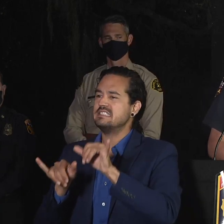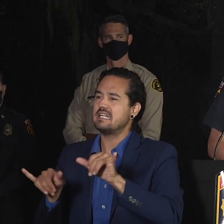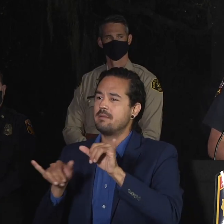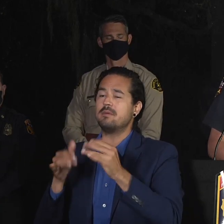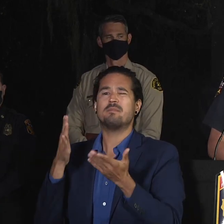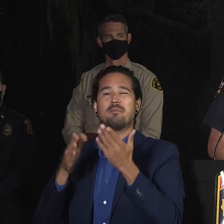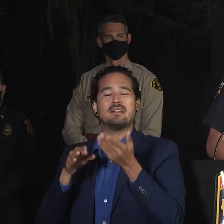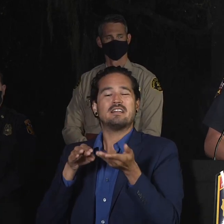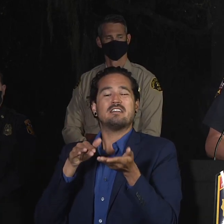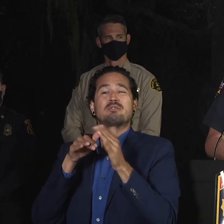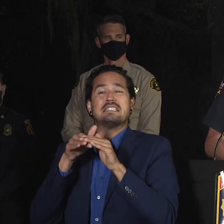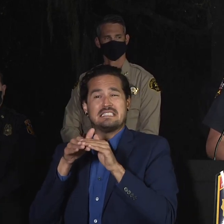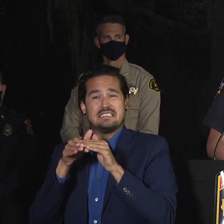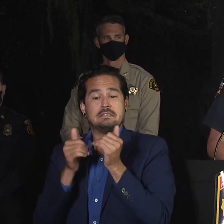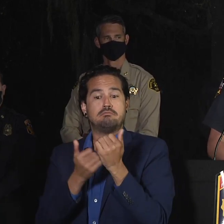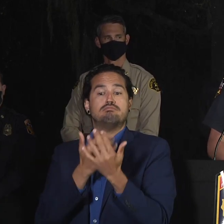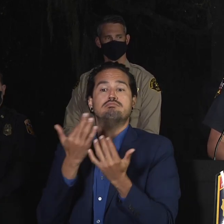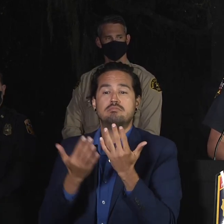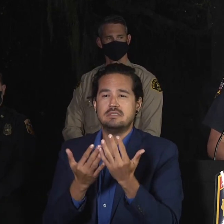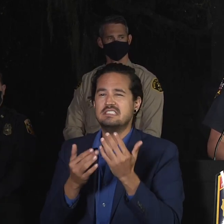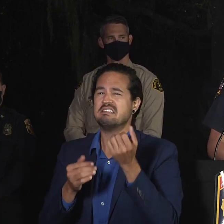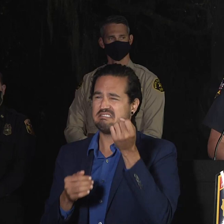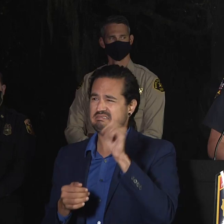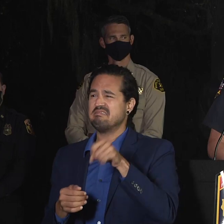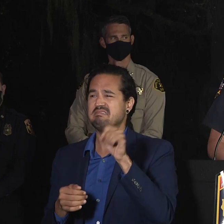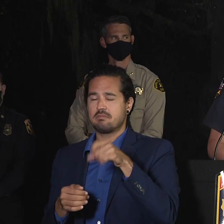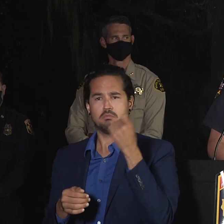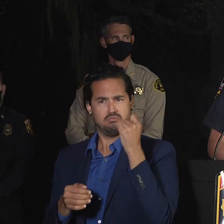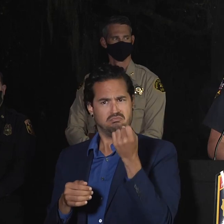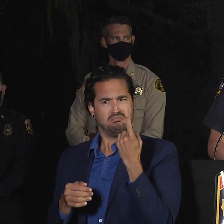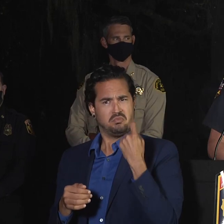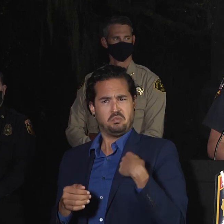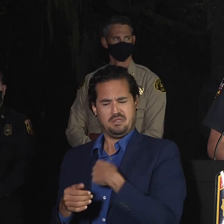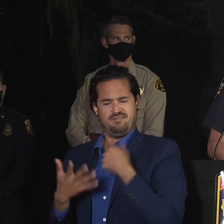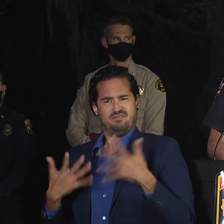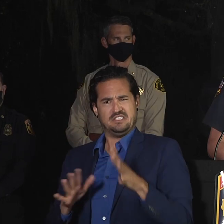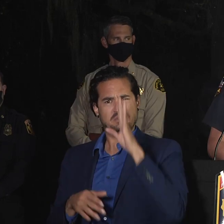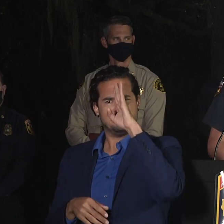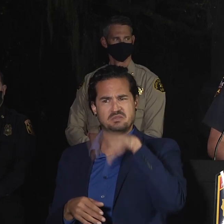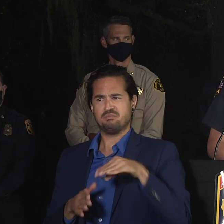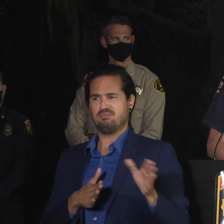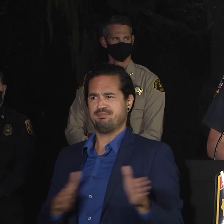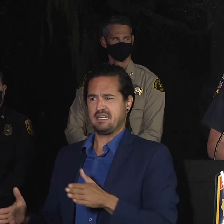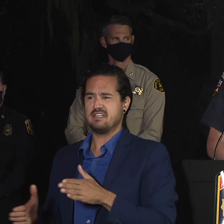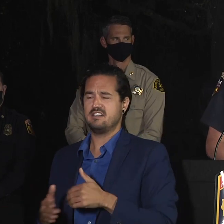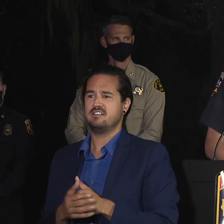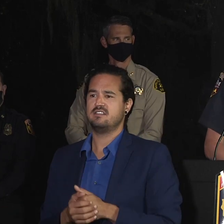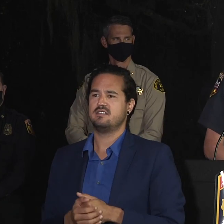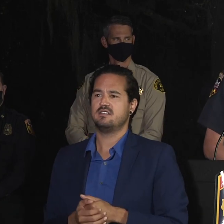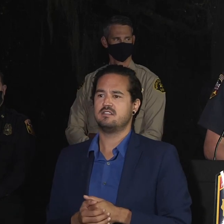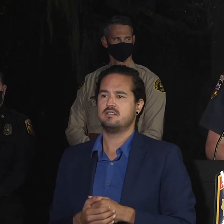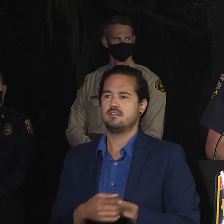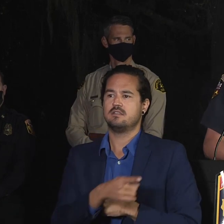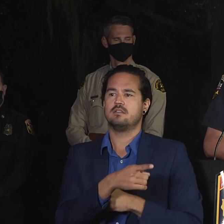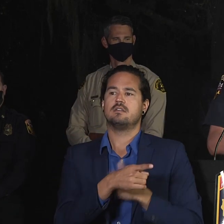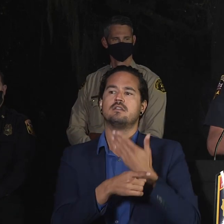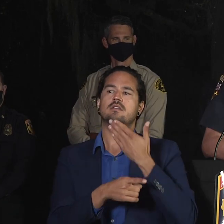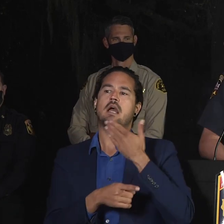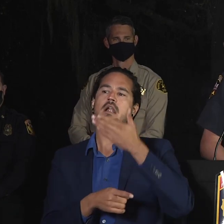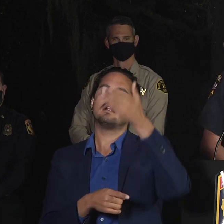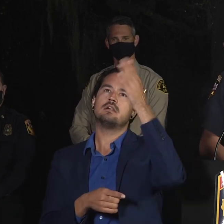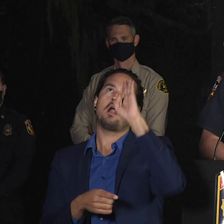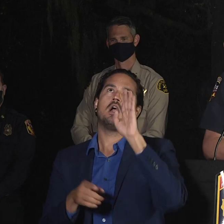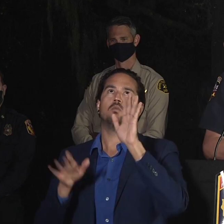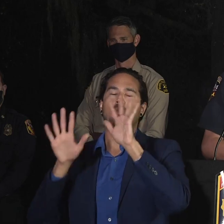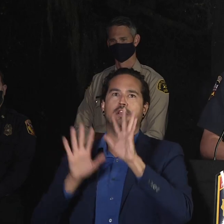it shouldn't be a problem for us. Thank God weather people are never wrong. No, I mean, I don't want to